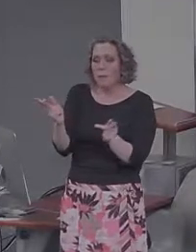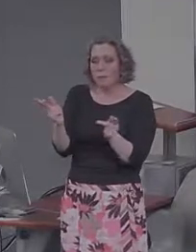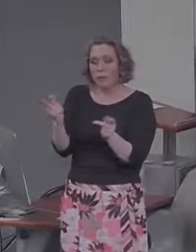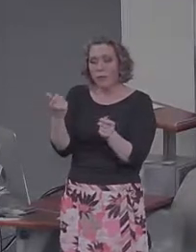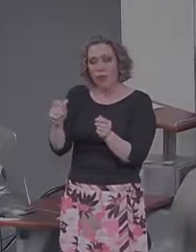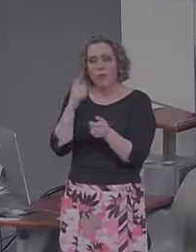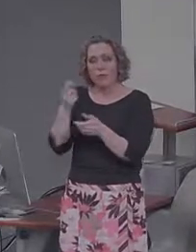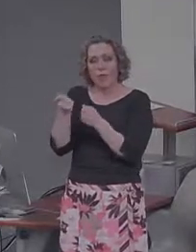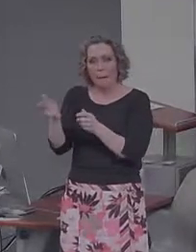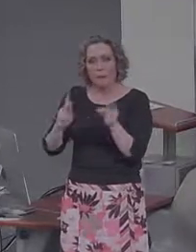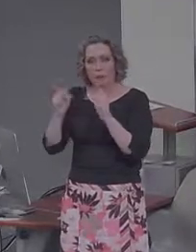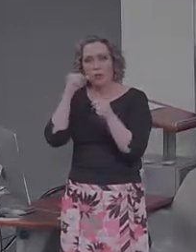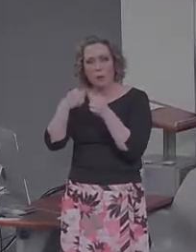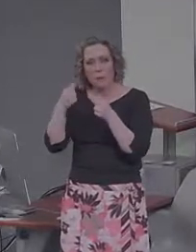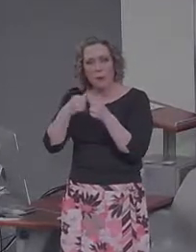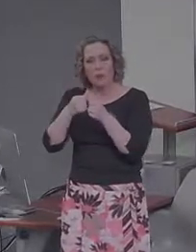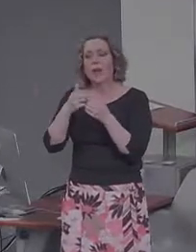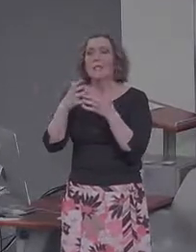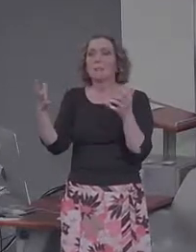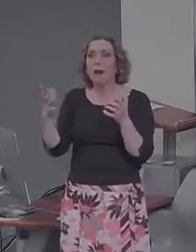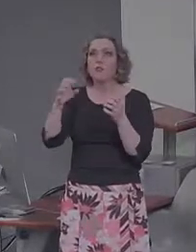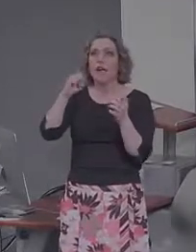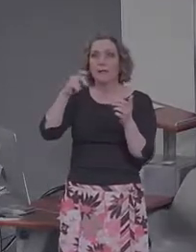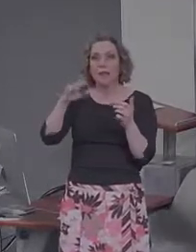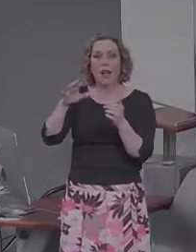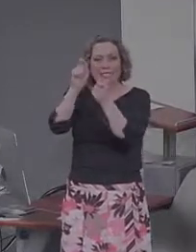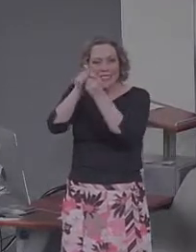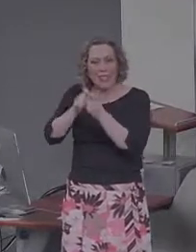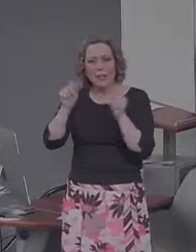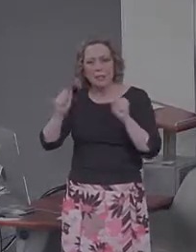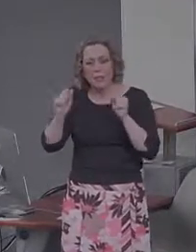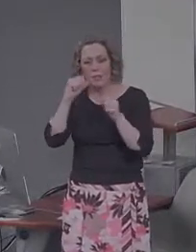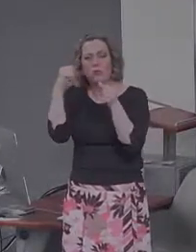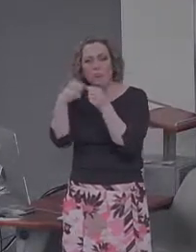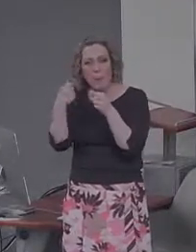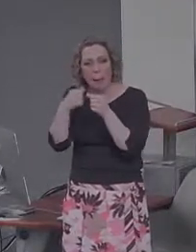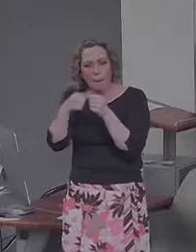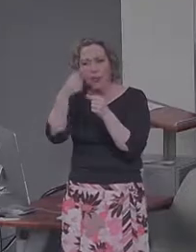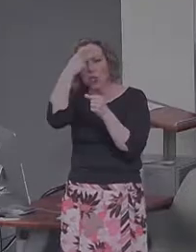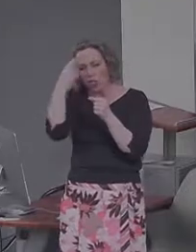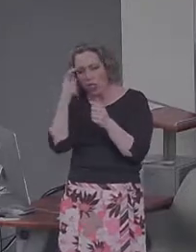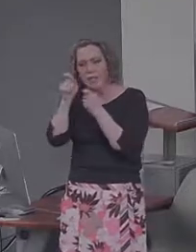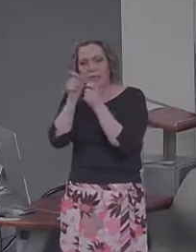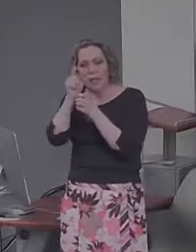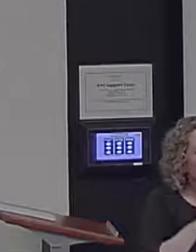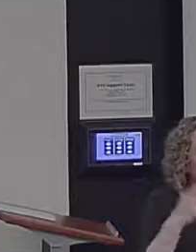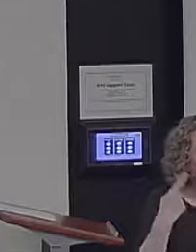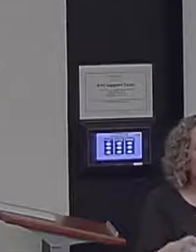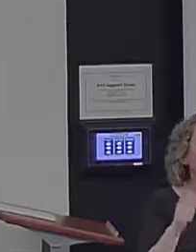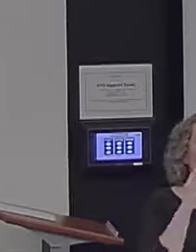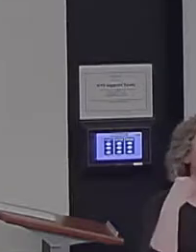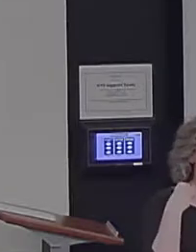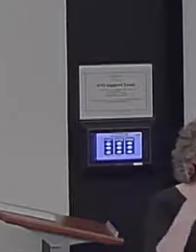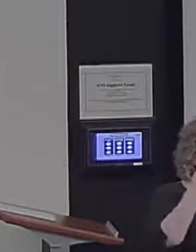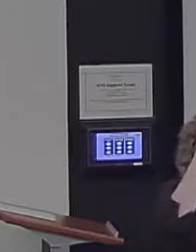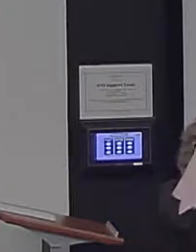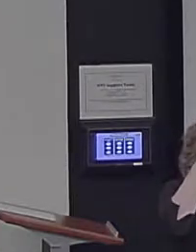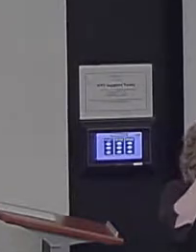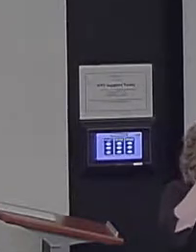videotape in as much episodic detail as possible. So we would give them mental imagery probes, tell me more probes, temporal order